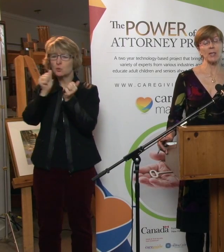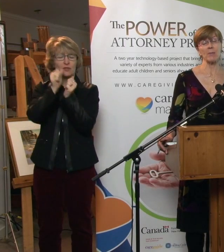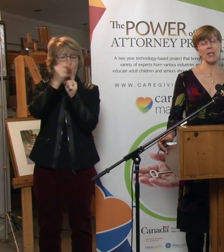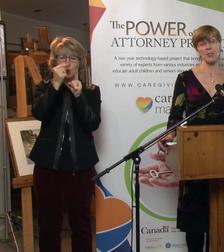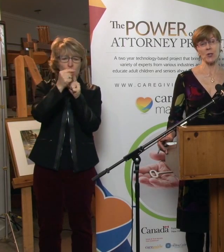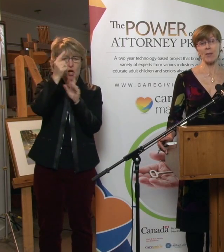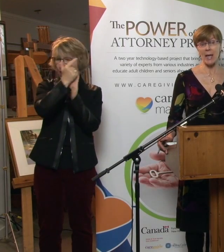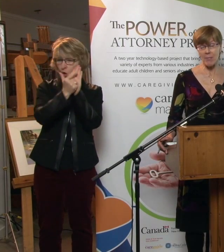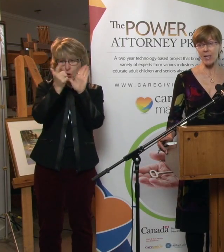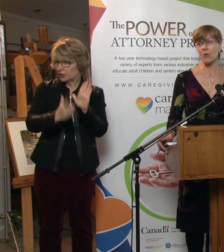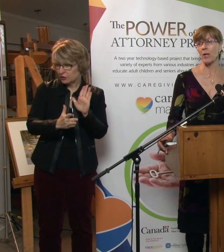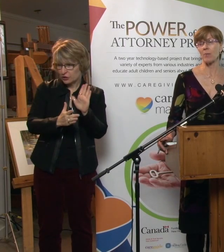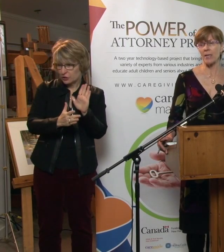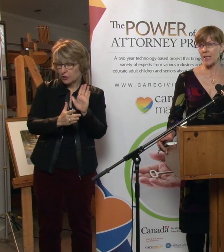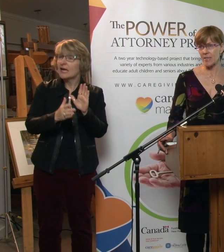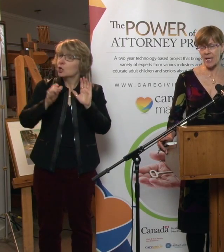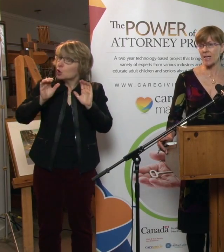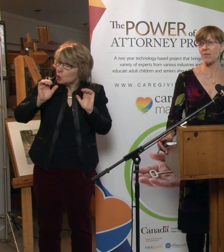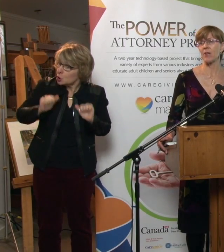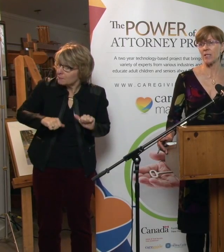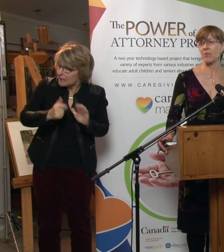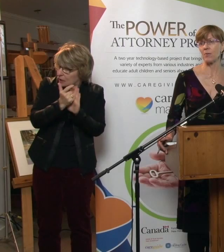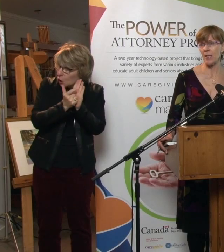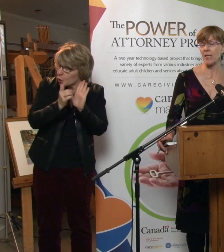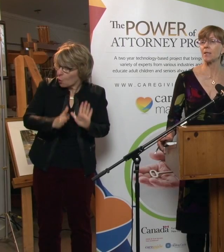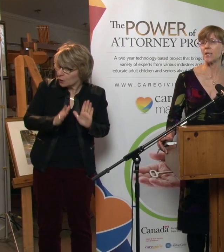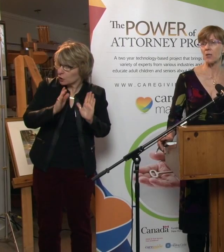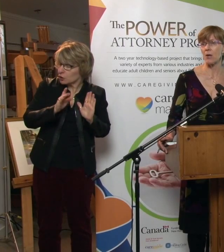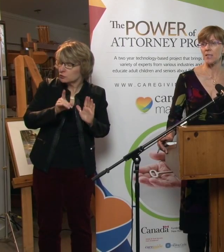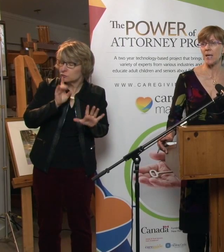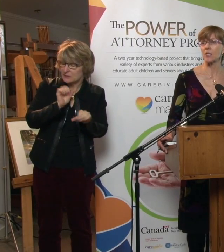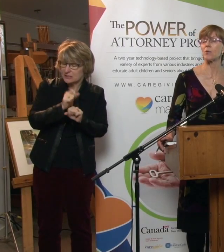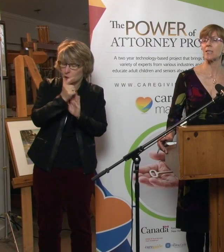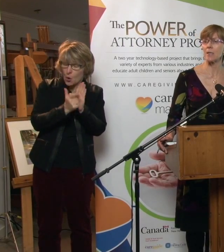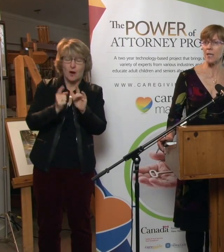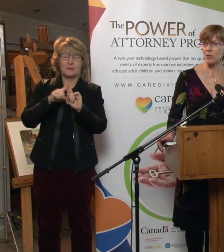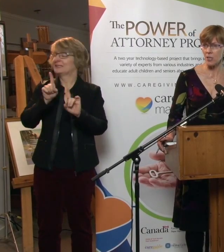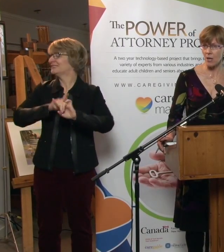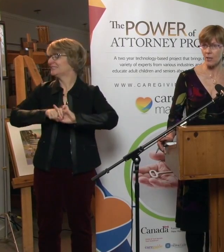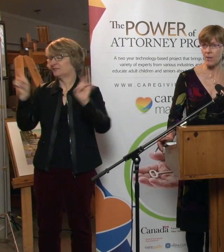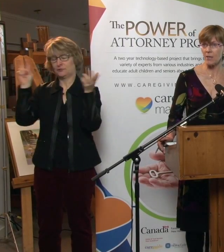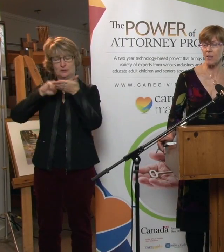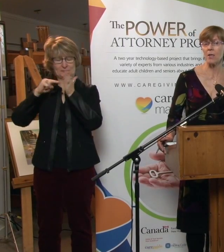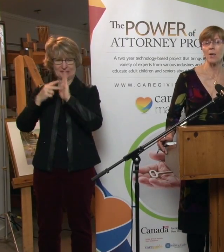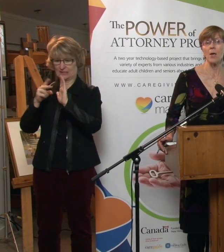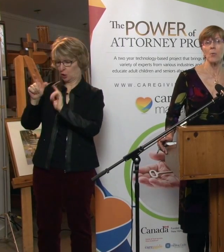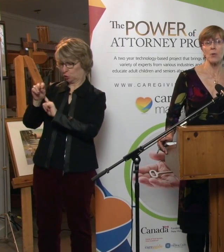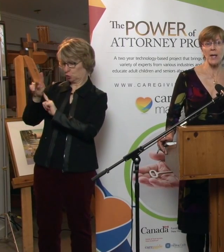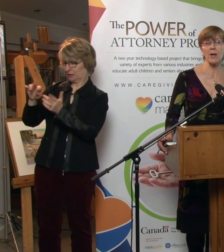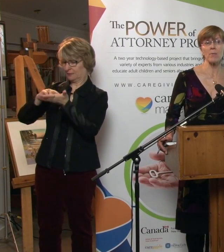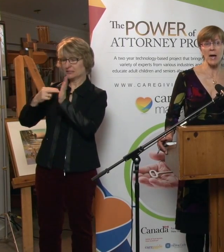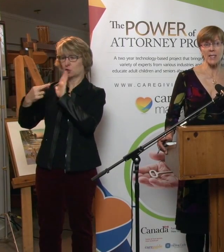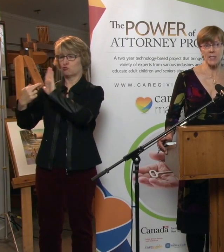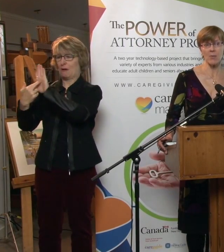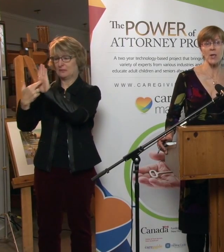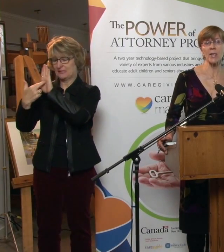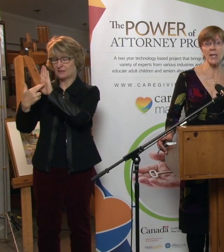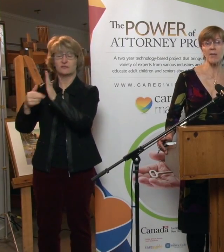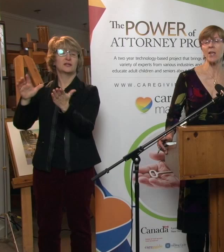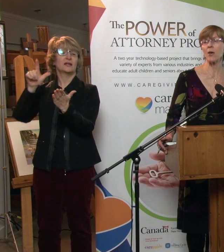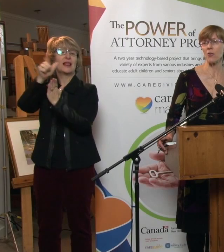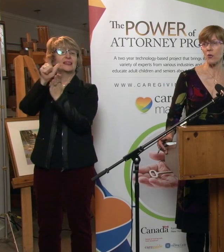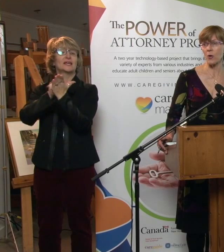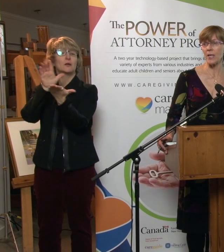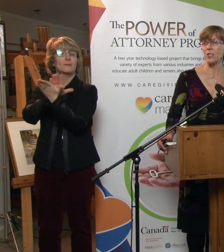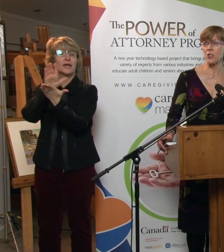power of attorney, the attorney may be a lawyer, but it has a very different meaning in this context. So, it's a legal document prepared by someone